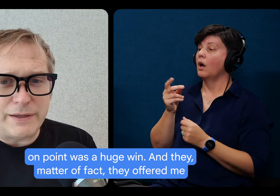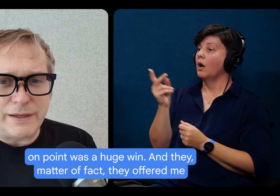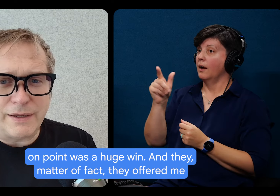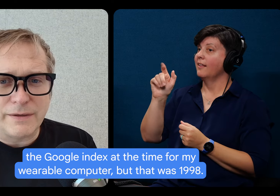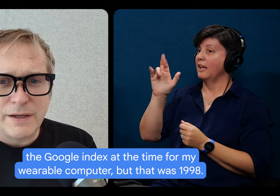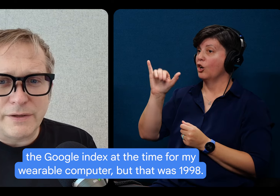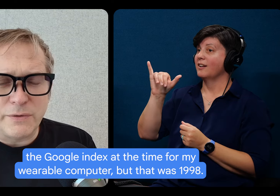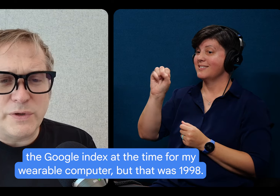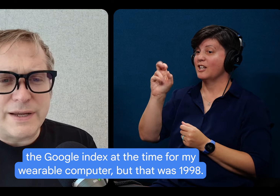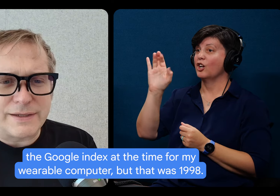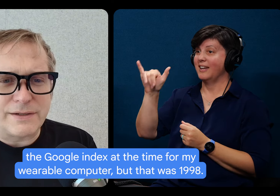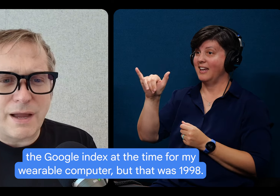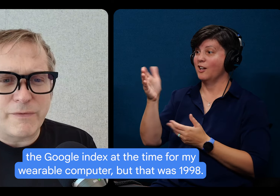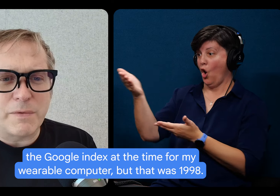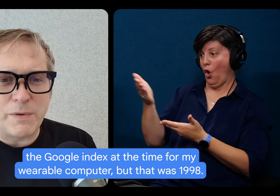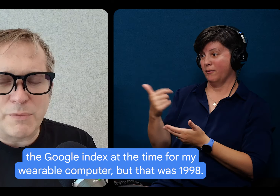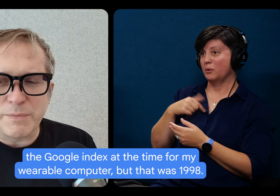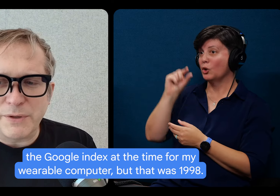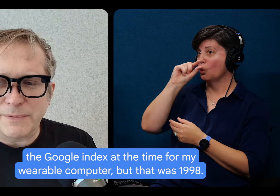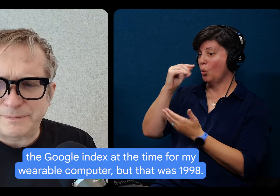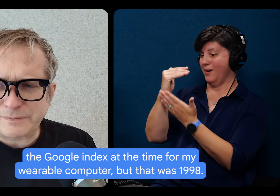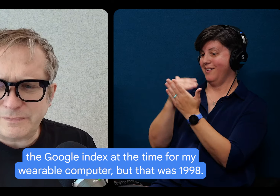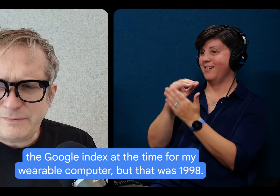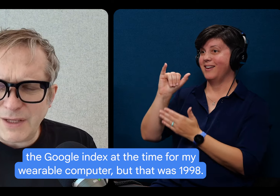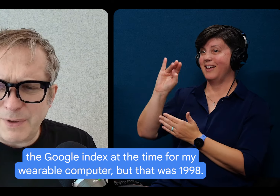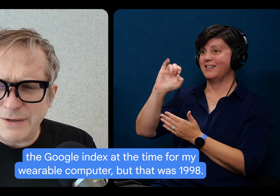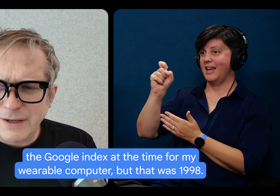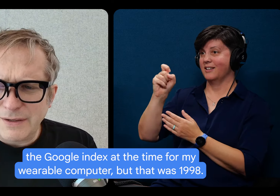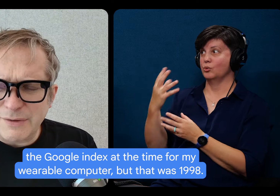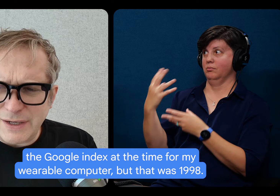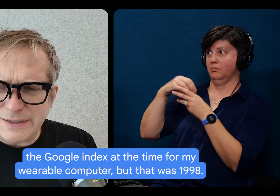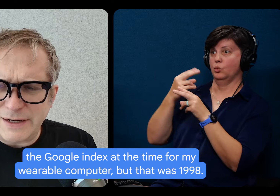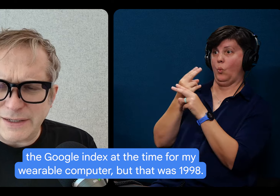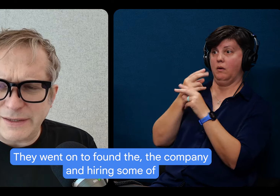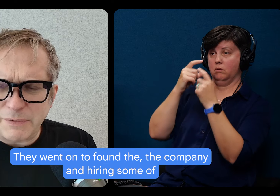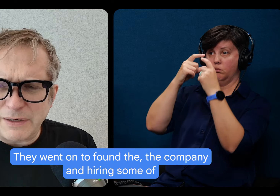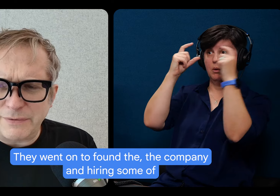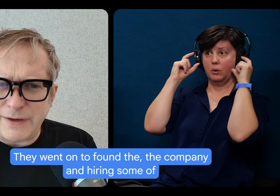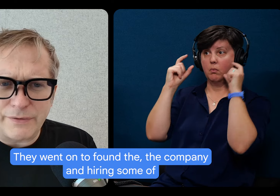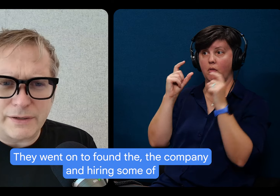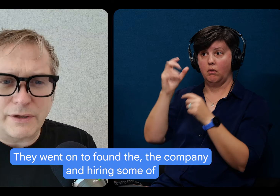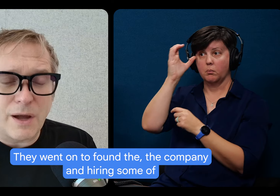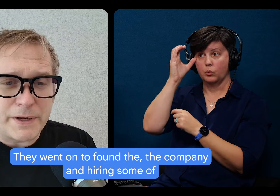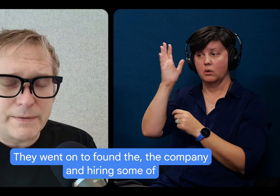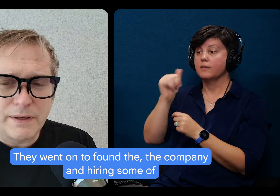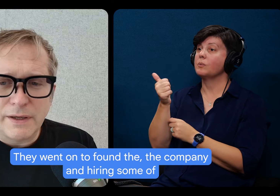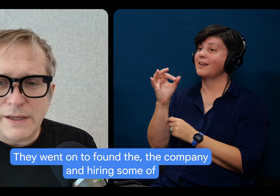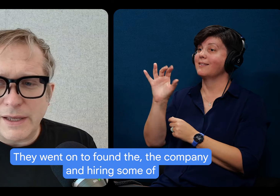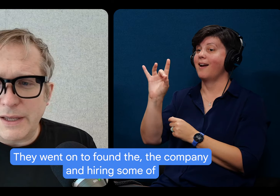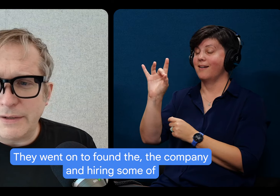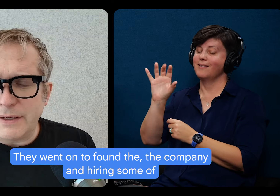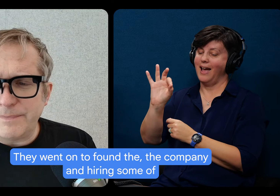offered me the Google Index at the time for my wearable computer. But that was 1998. They went on to found the company